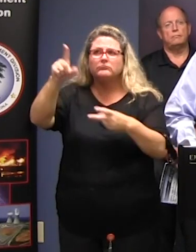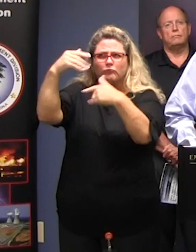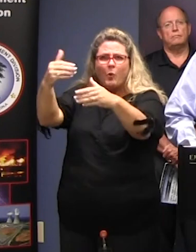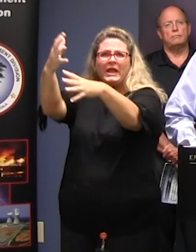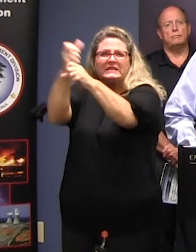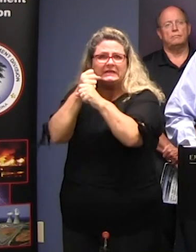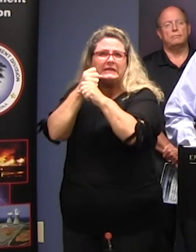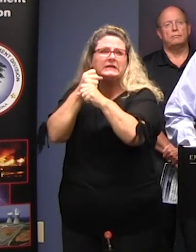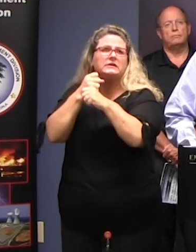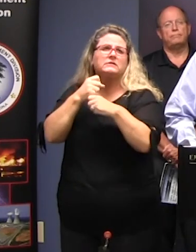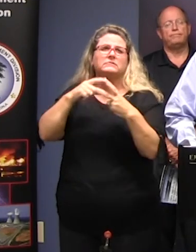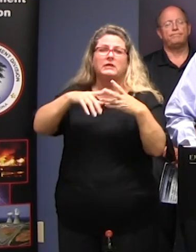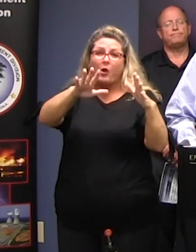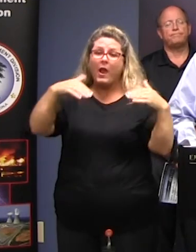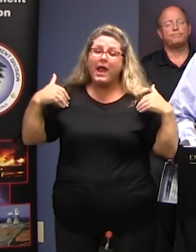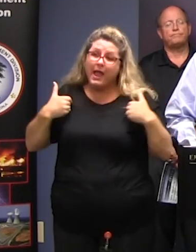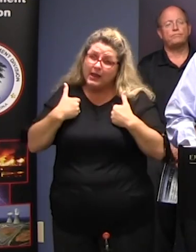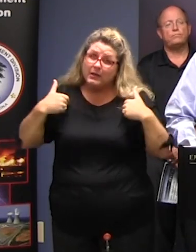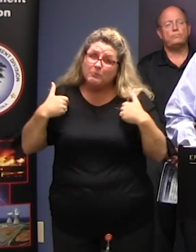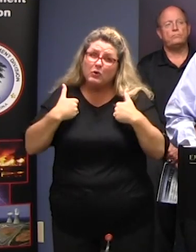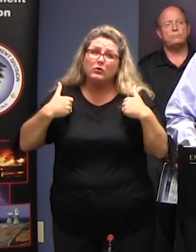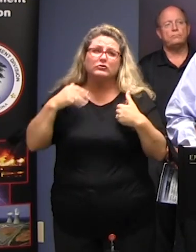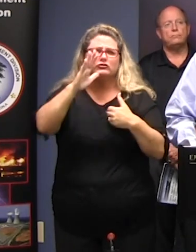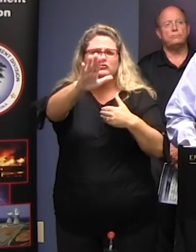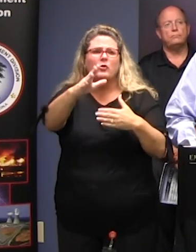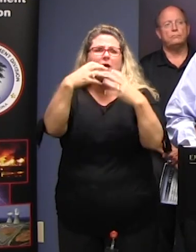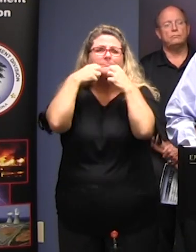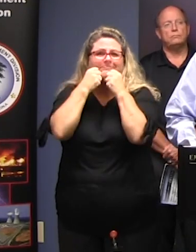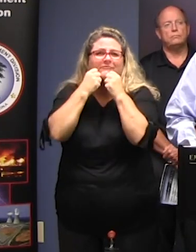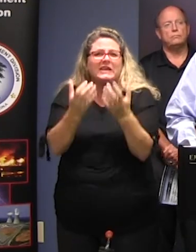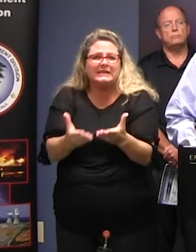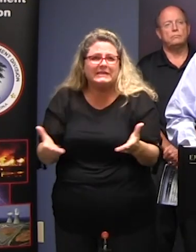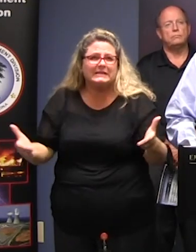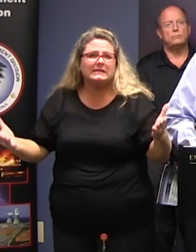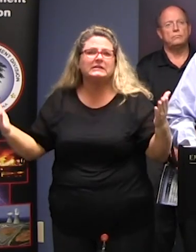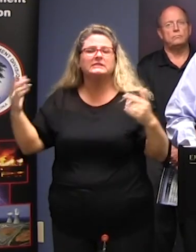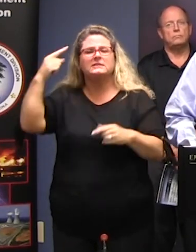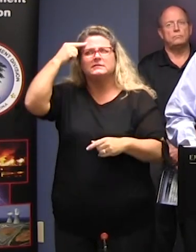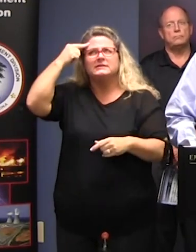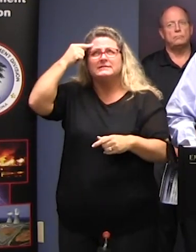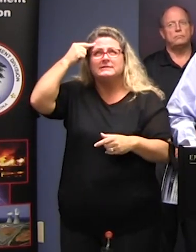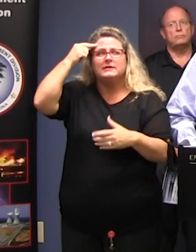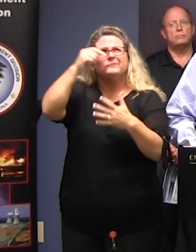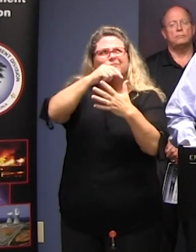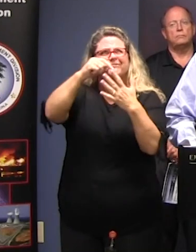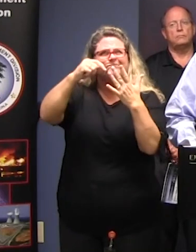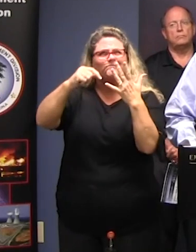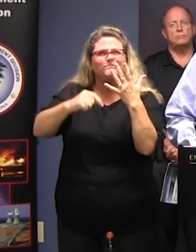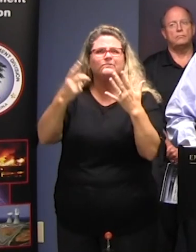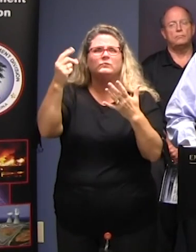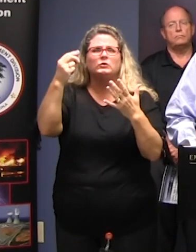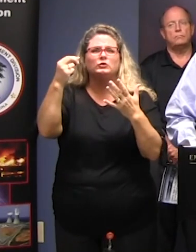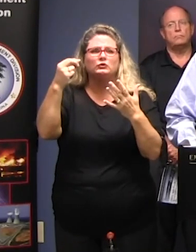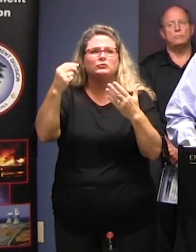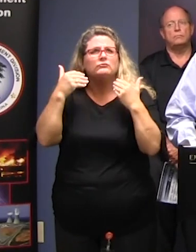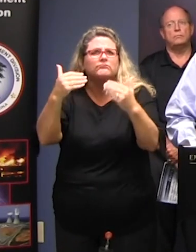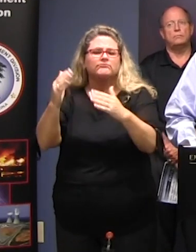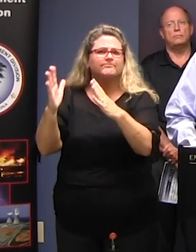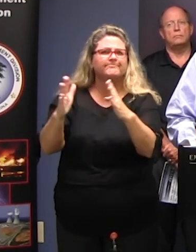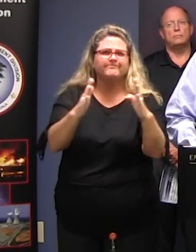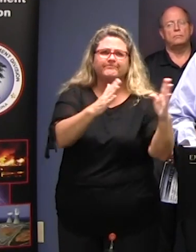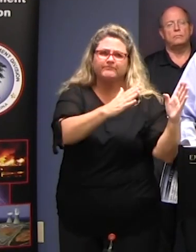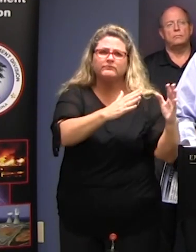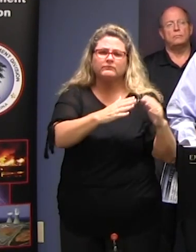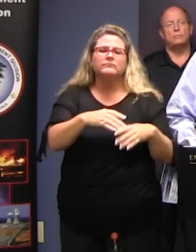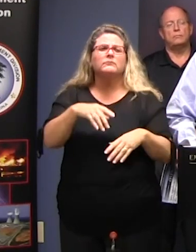do it all your animals Possessions that are irreplaceable just be thinking about what to do and we will be in